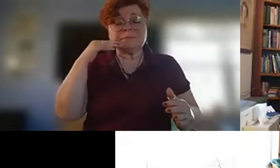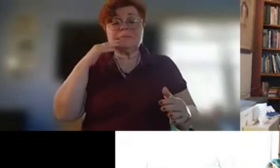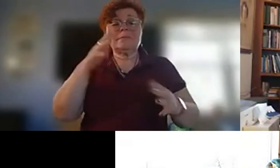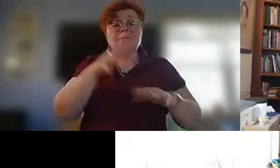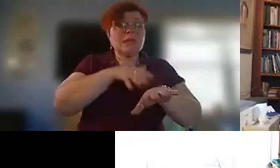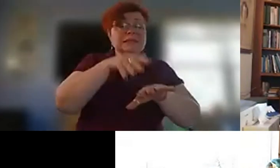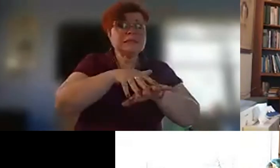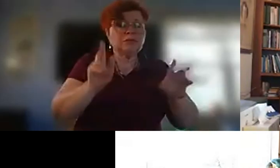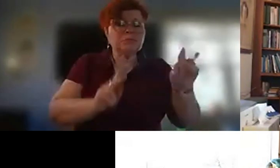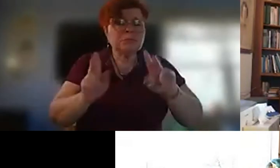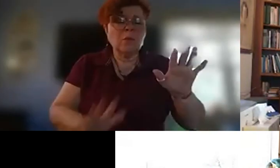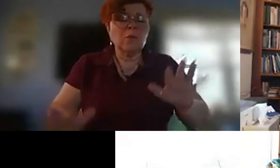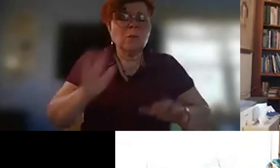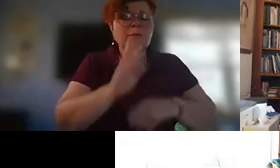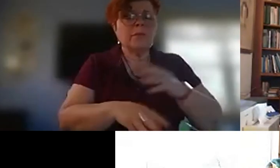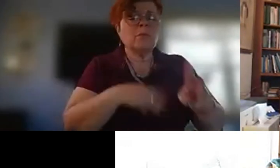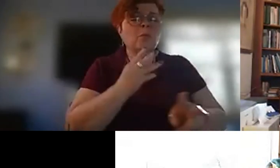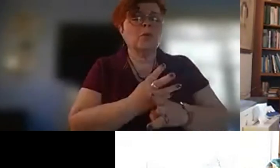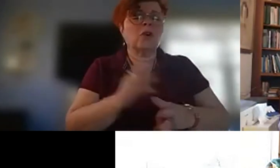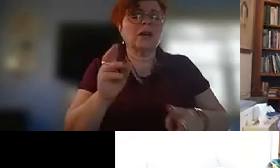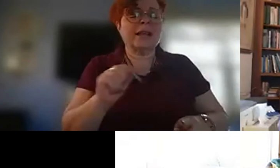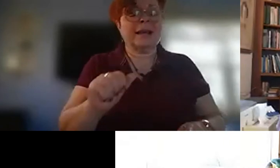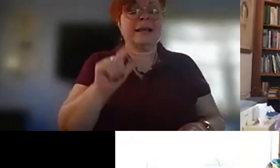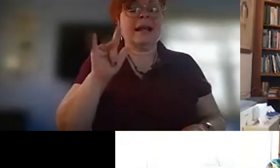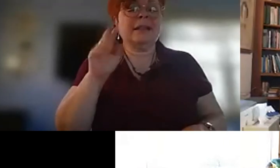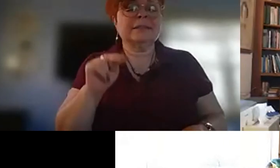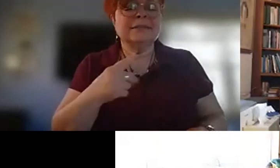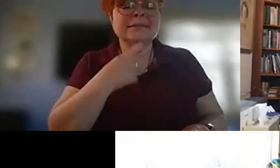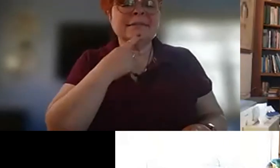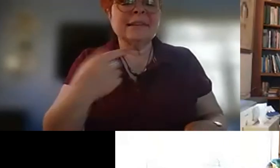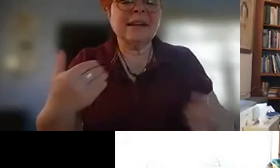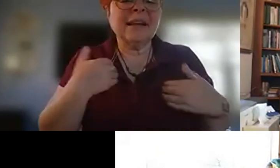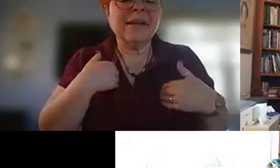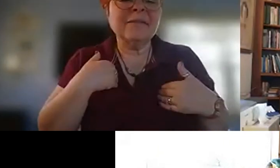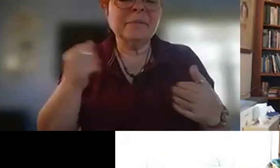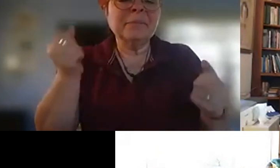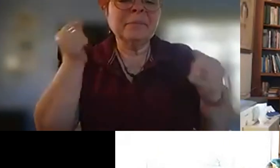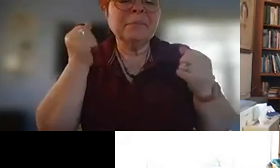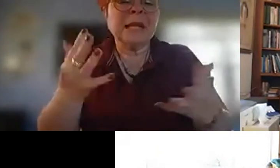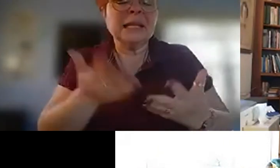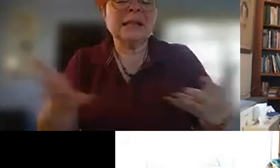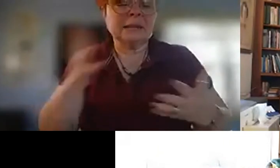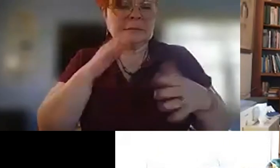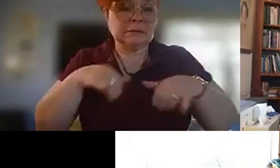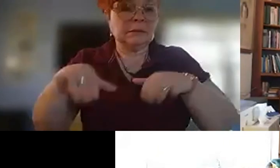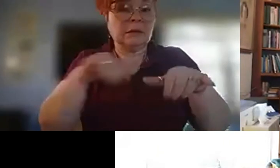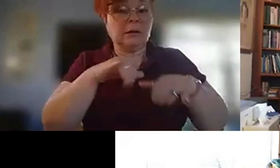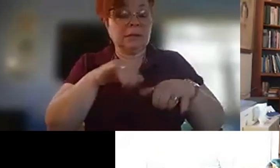over the world as as allison said you know um have many many many many things in common and of course one them is place one of them is